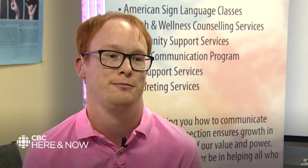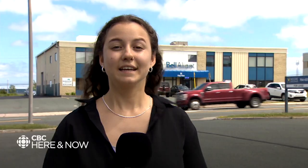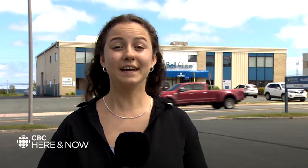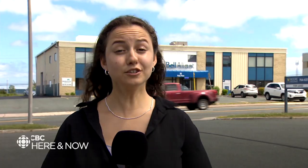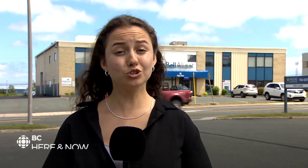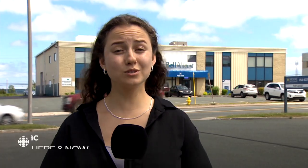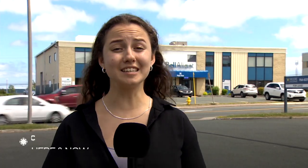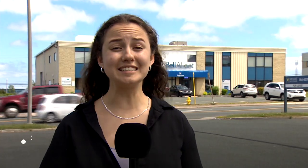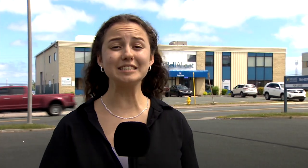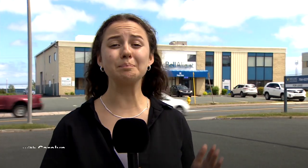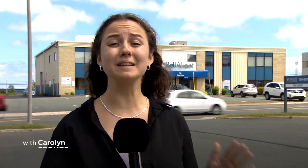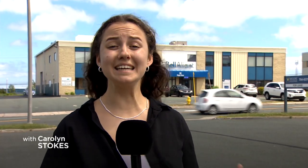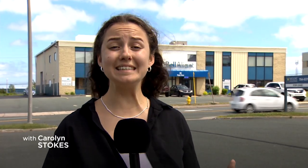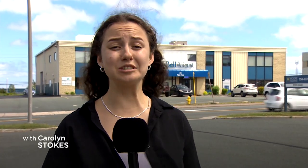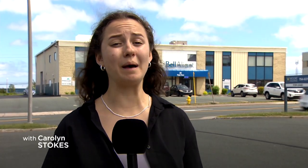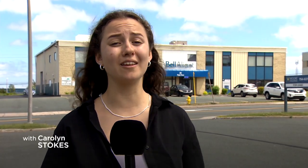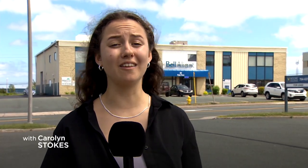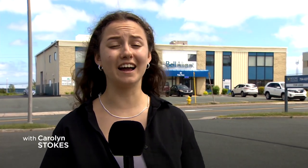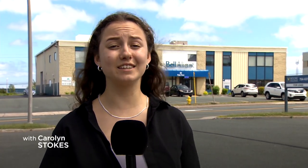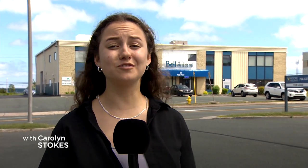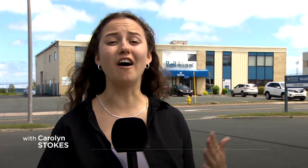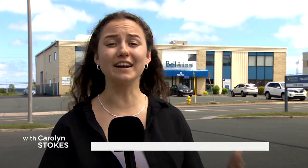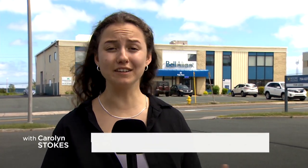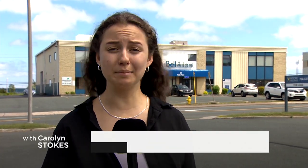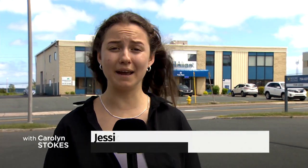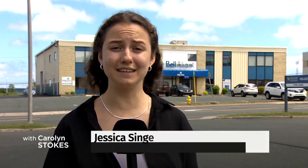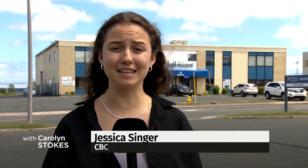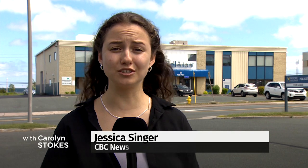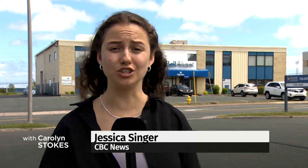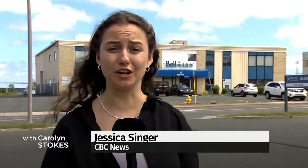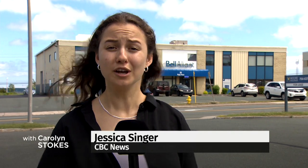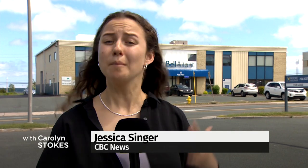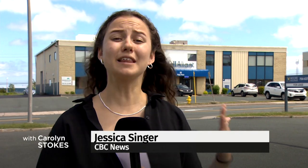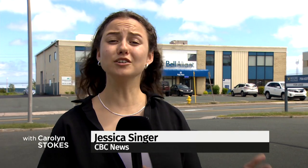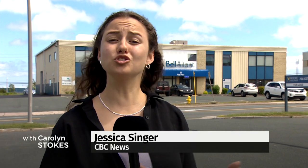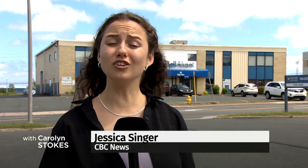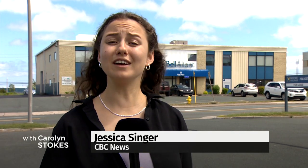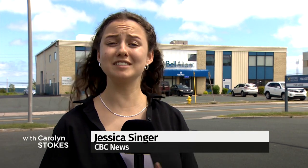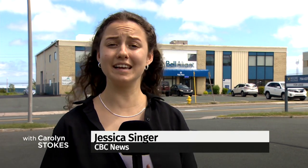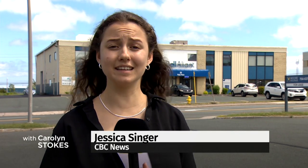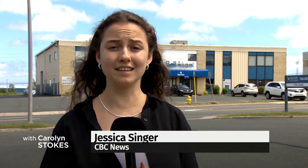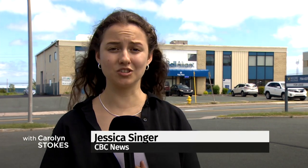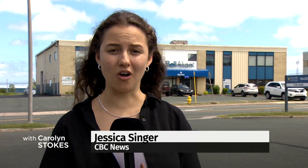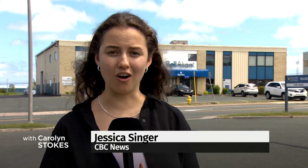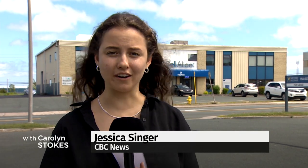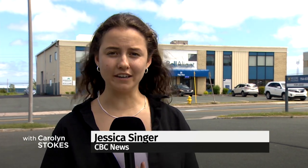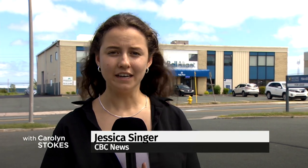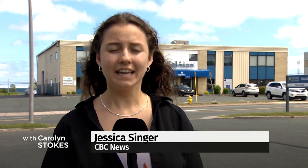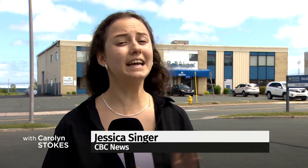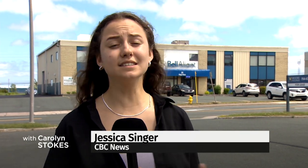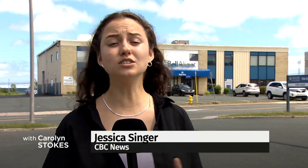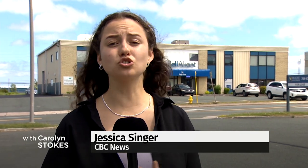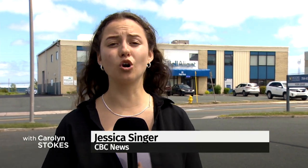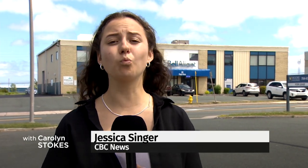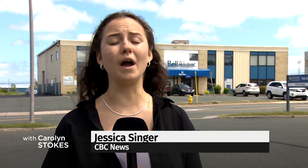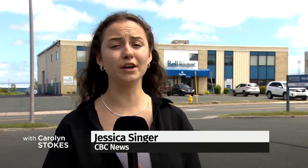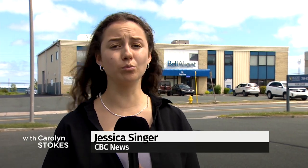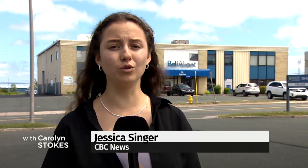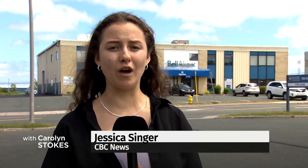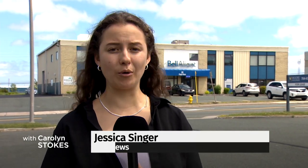King-Duke says he's pleased Bell Alliance finally paid attention, but that it shouldn't have taken this long. He isn't sure when he'll move out